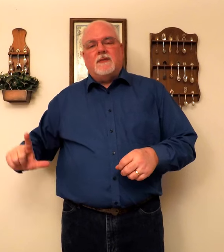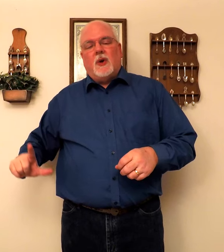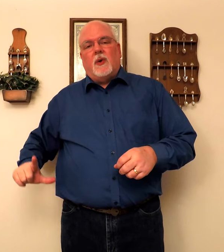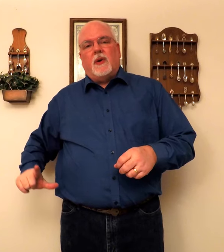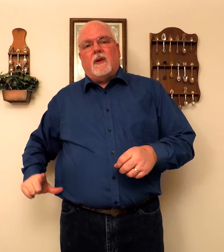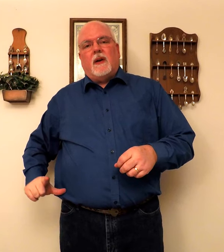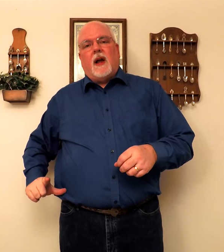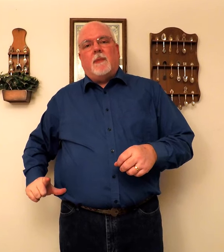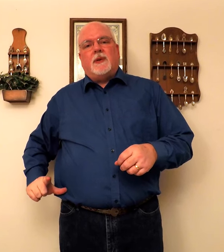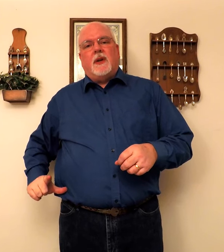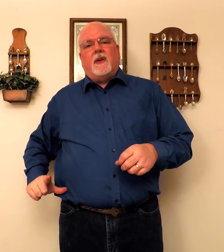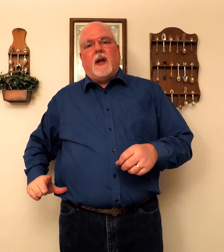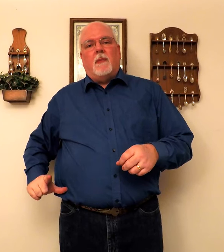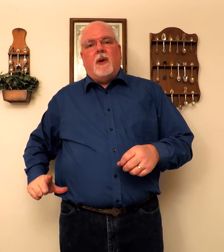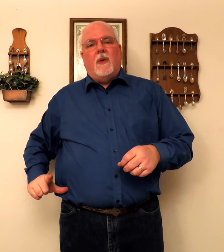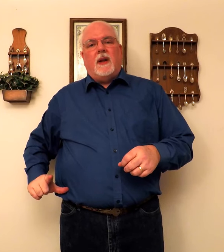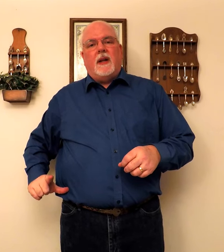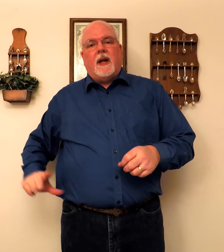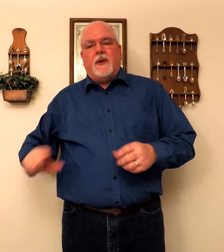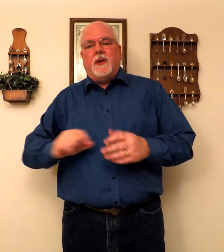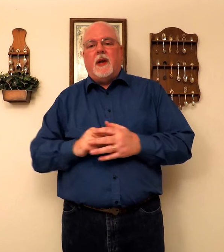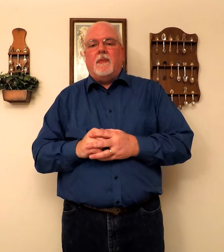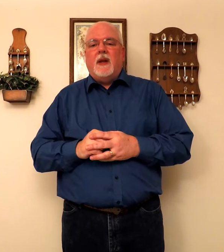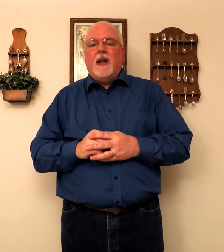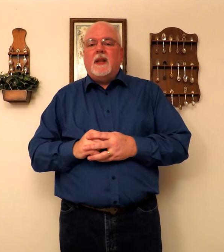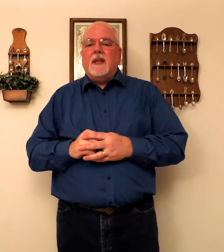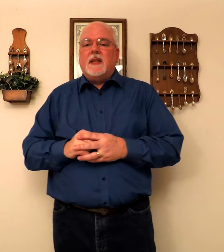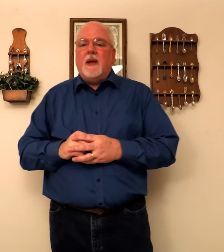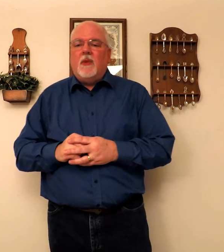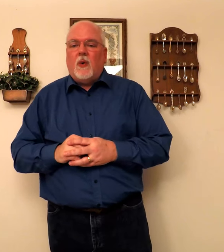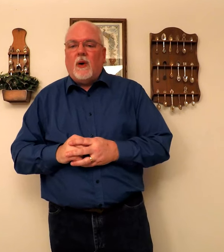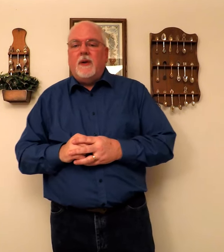Shoulder. Opposite your elbow. then down to your hip. The same Lord.